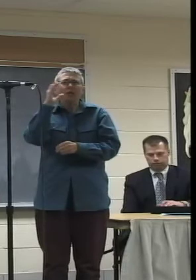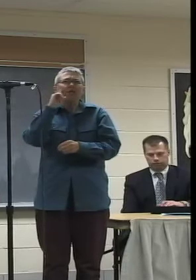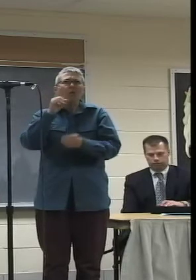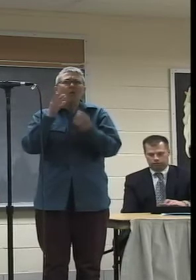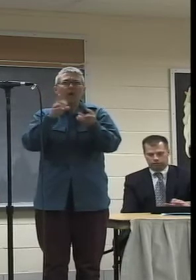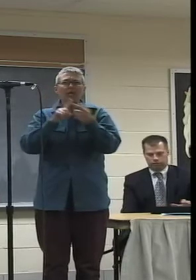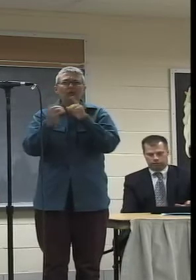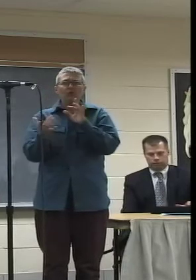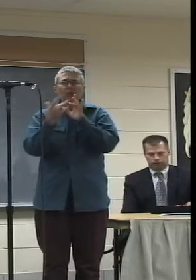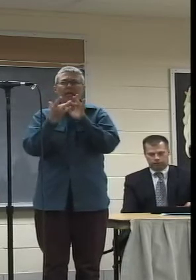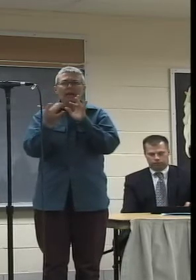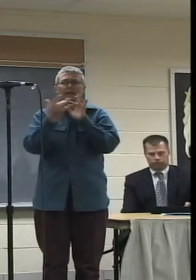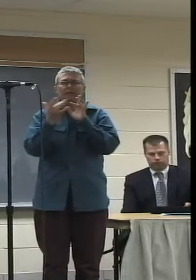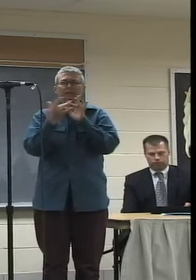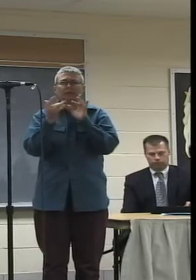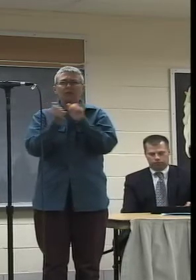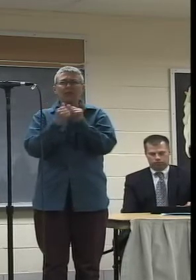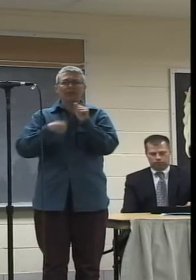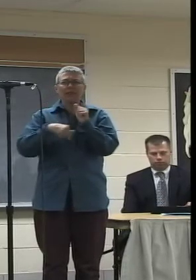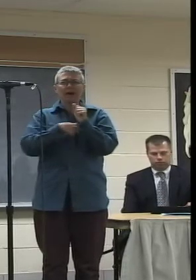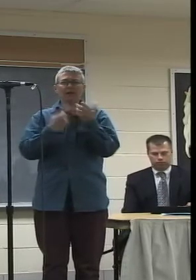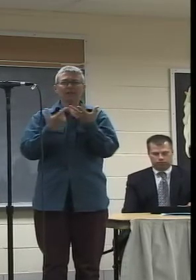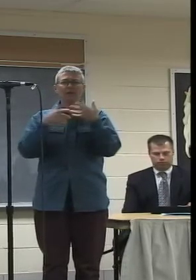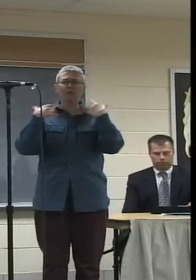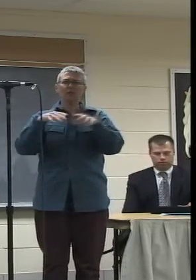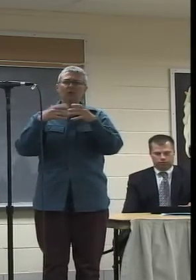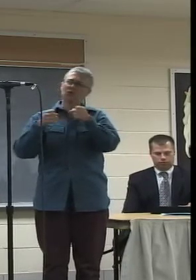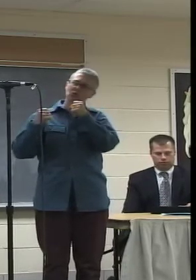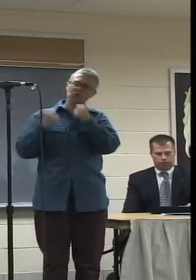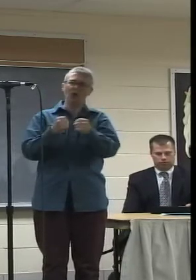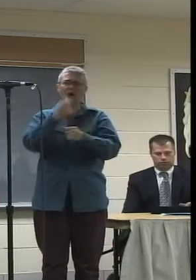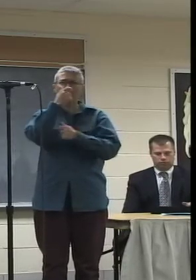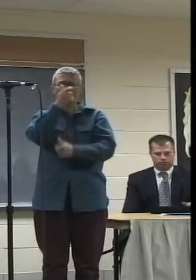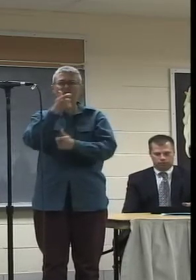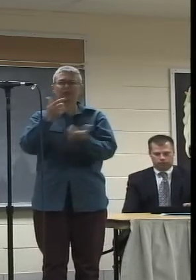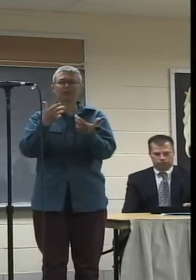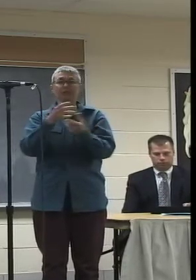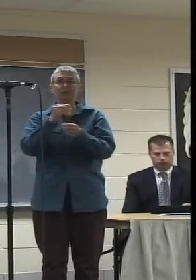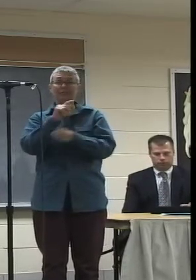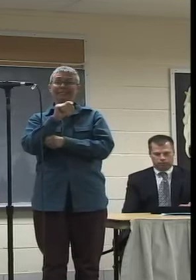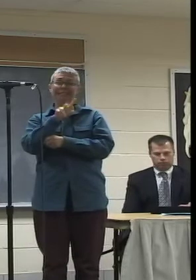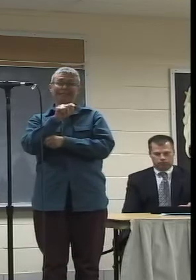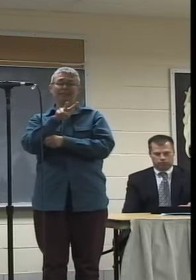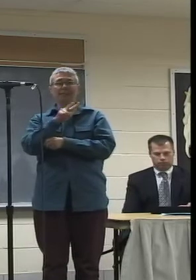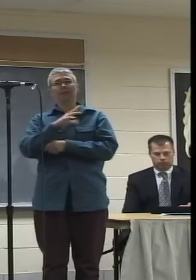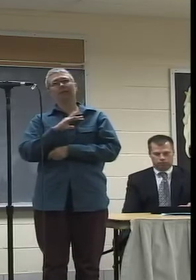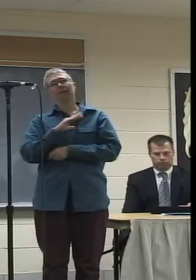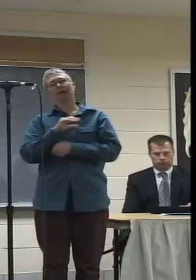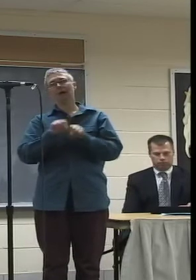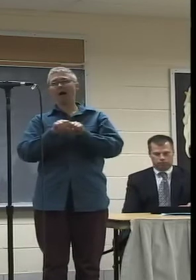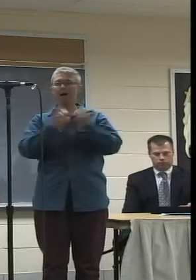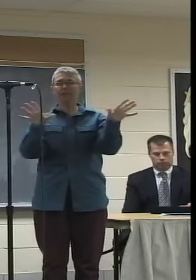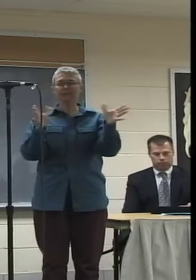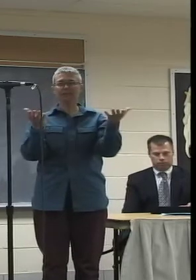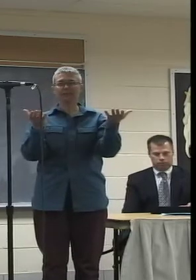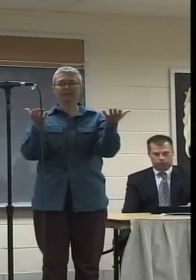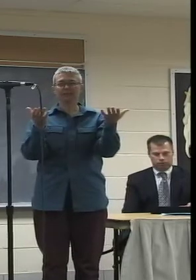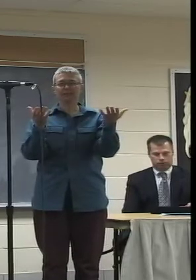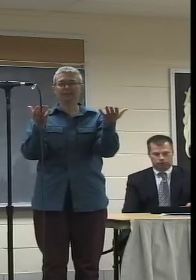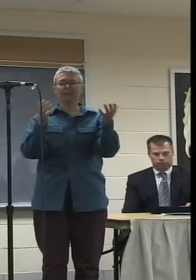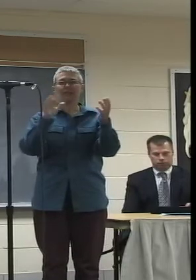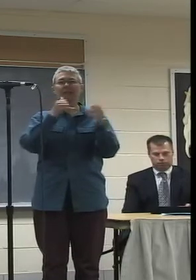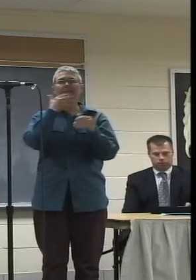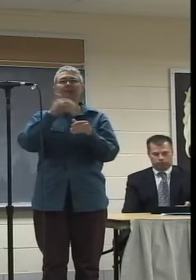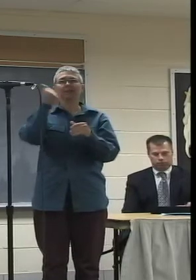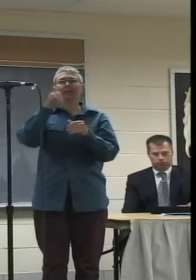to connect with us. There's real strong interest in that. And television is obviously the greatest